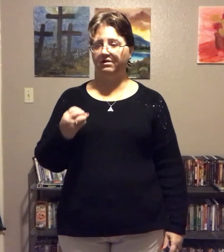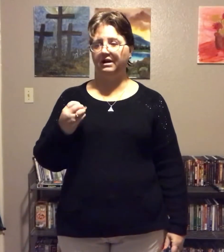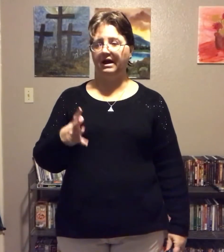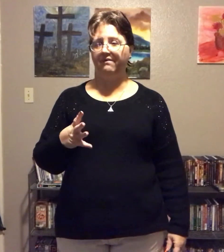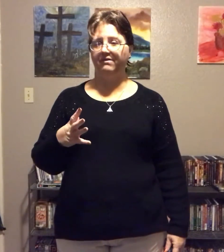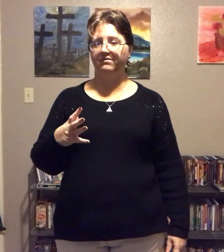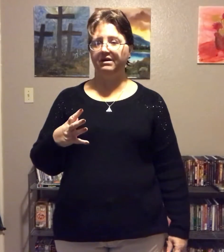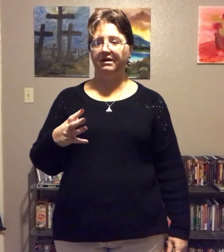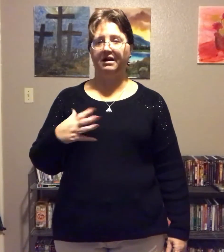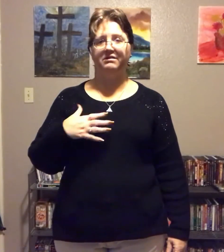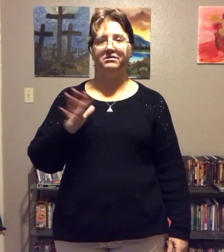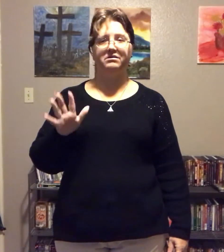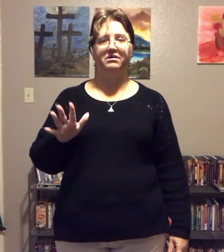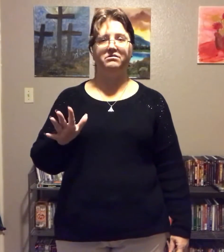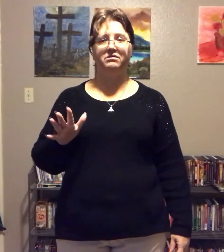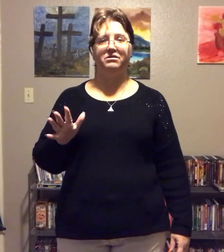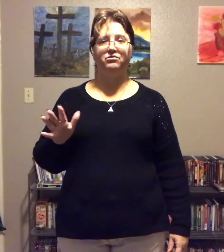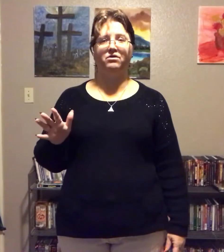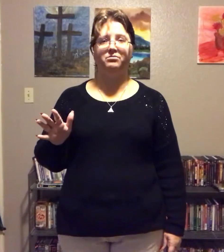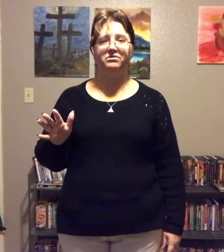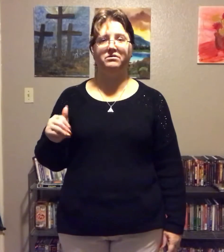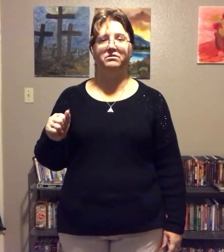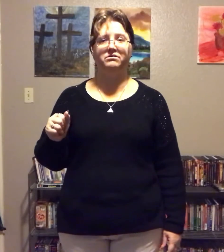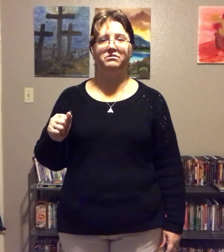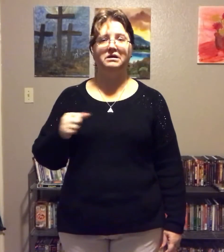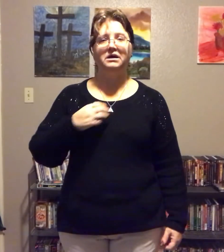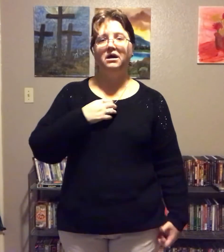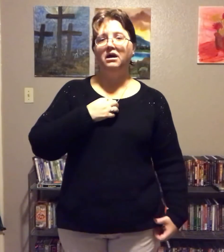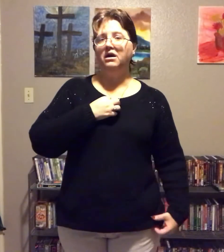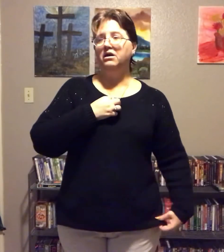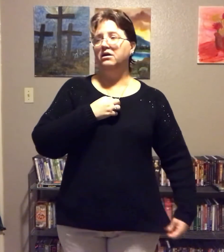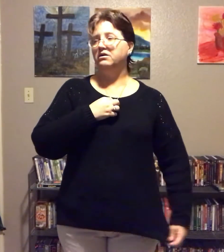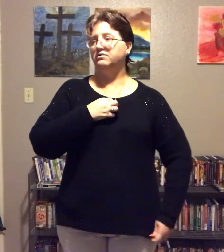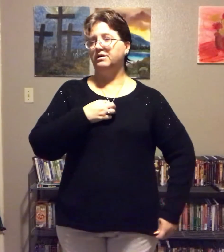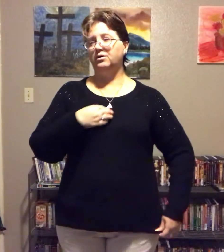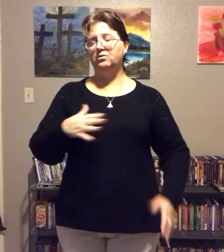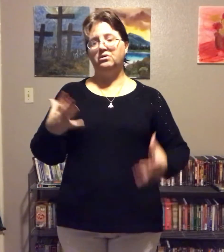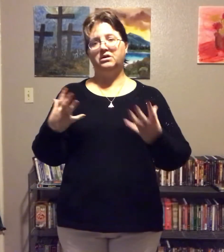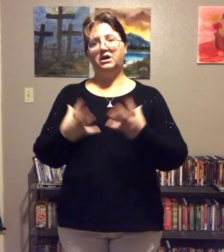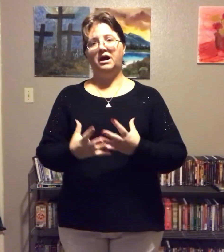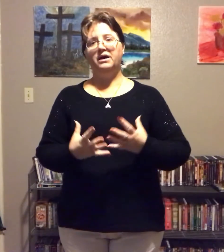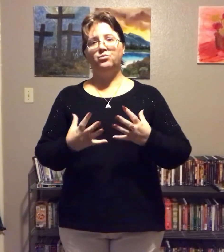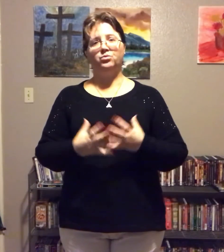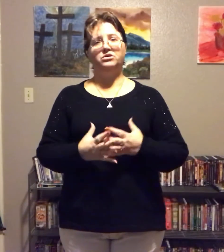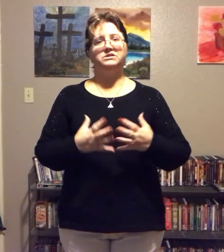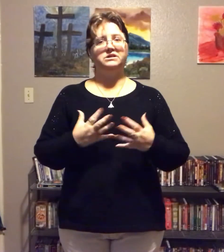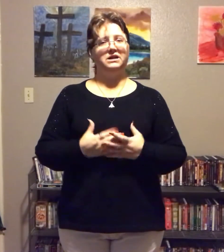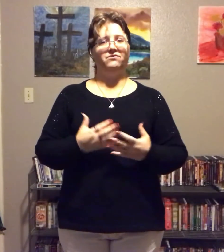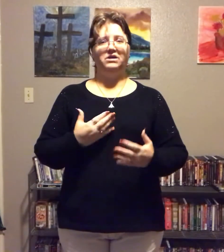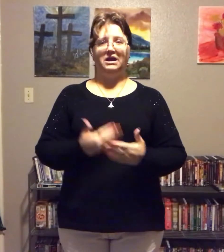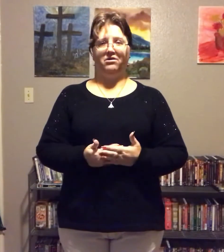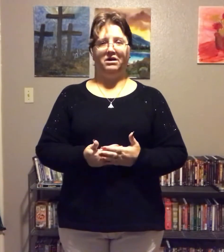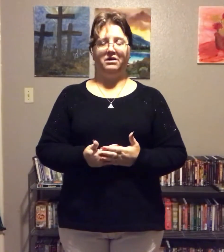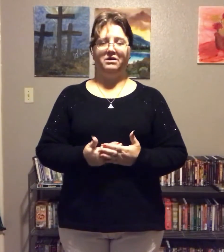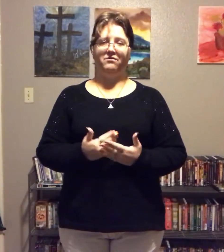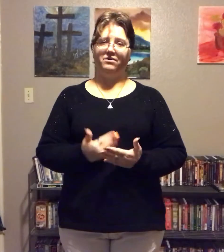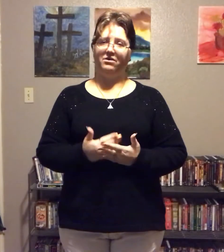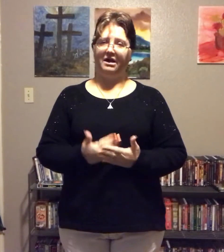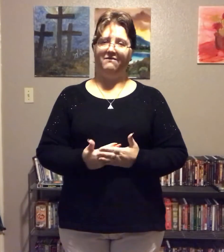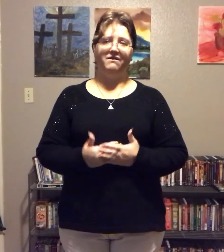drank half of it, and hasn't touched another drop since. So God works in every area of our life,